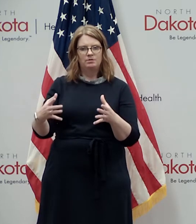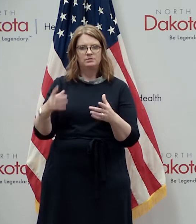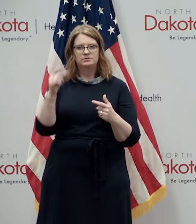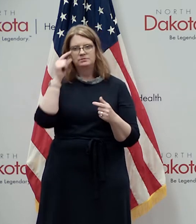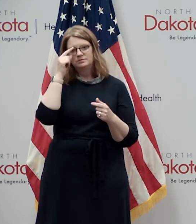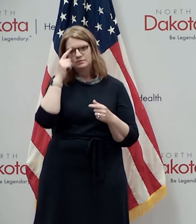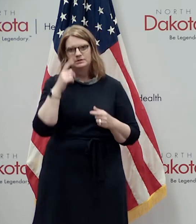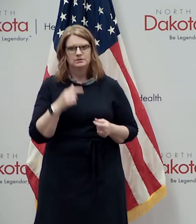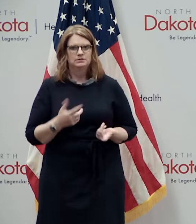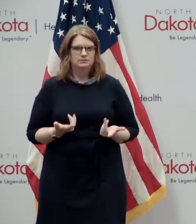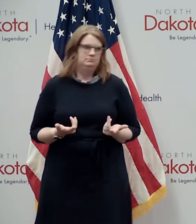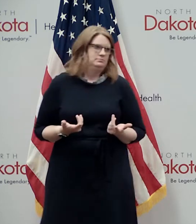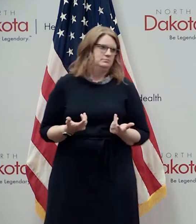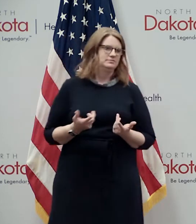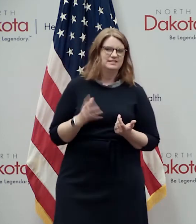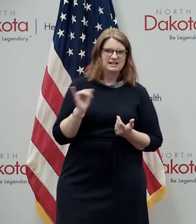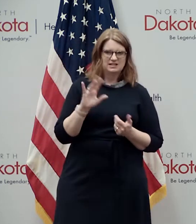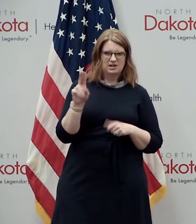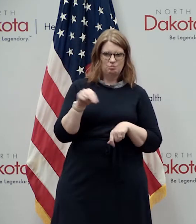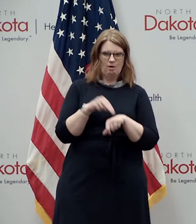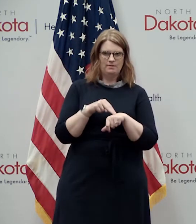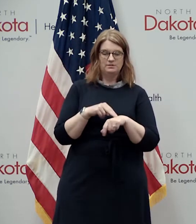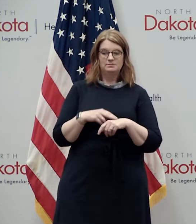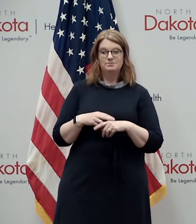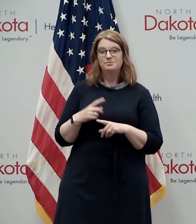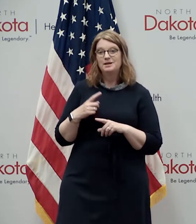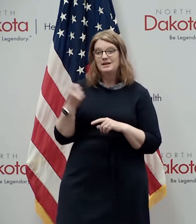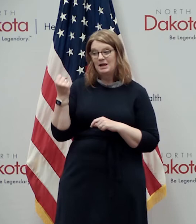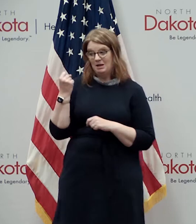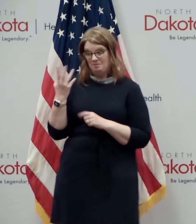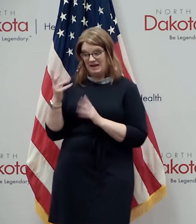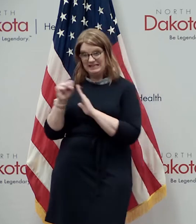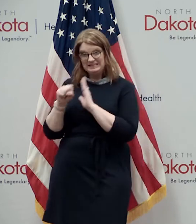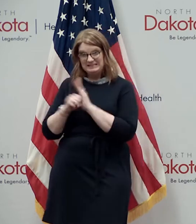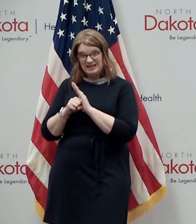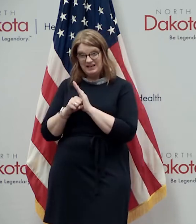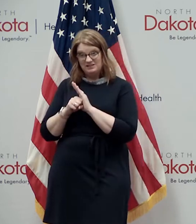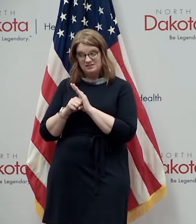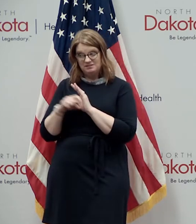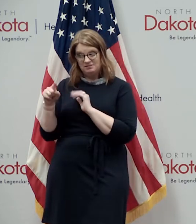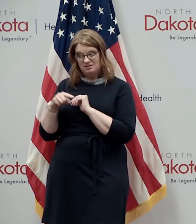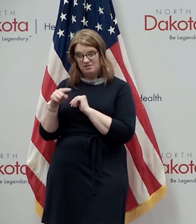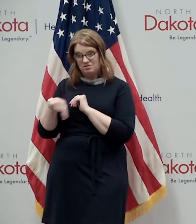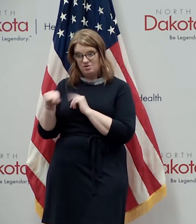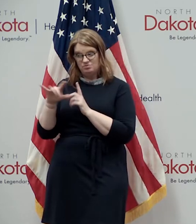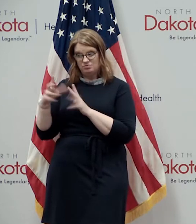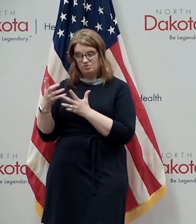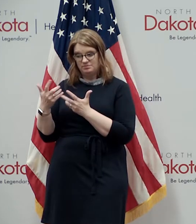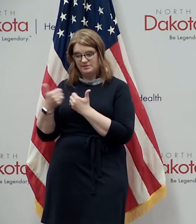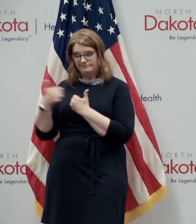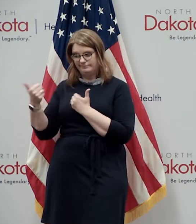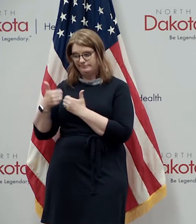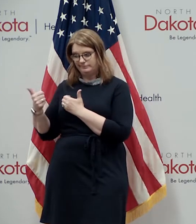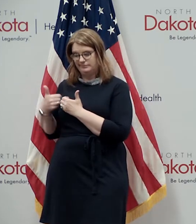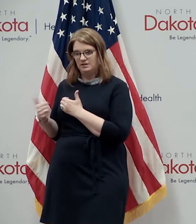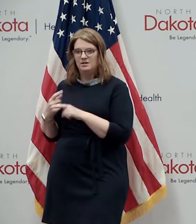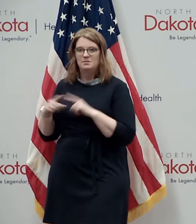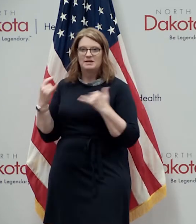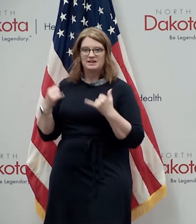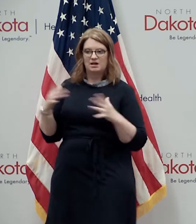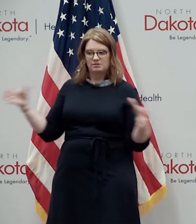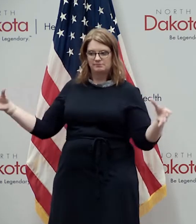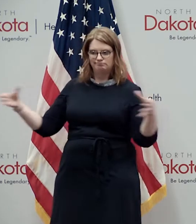seems like in north kota it's like well gee that's just like a normal thing many states those groups never get in the same room ever uh now we we meet regularly